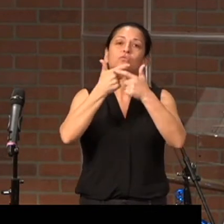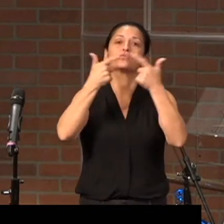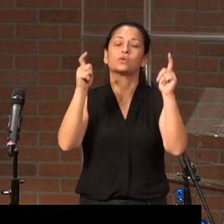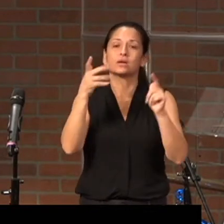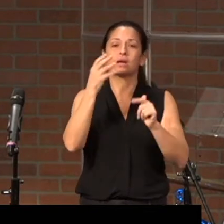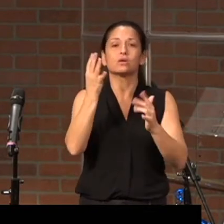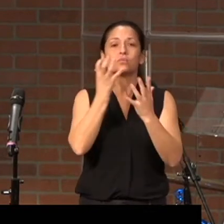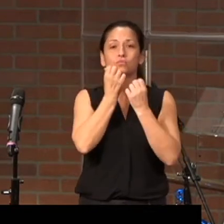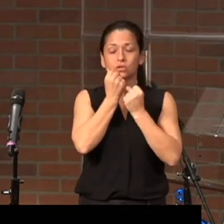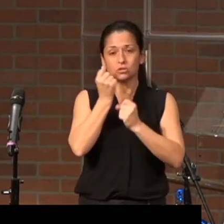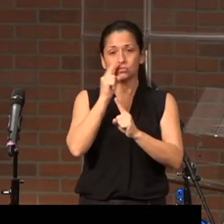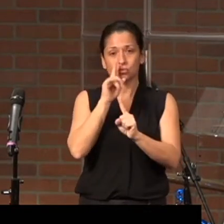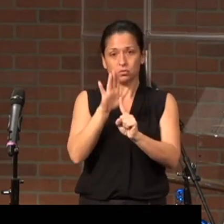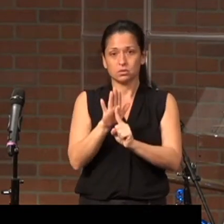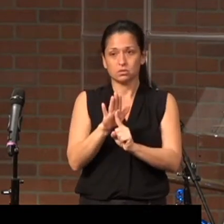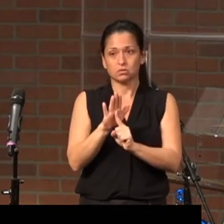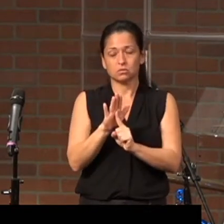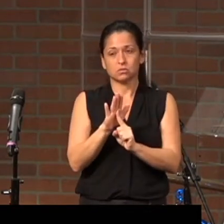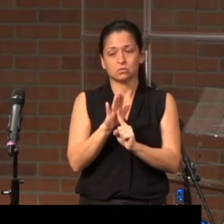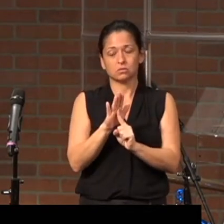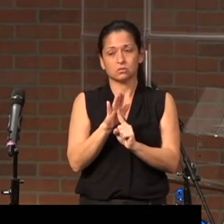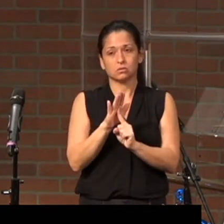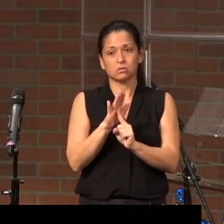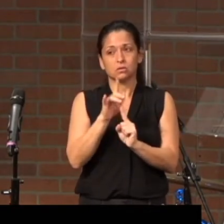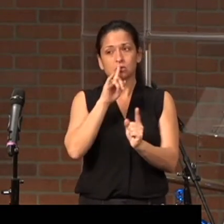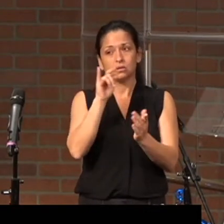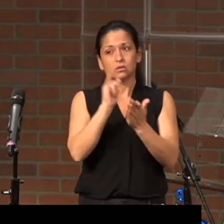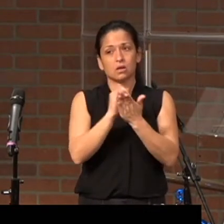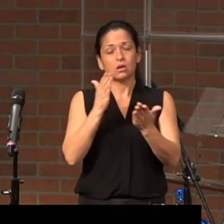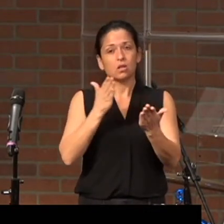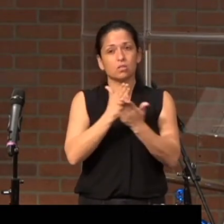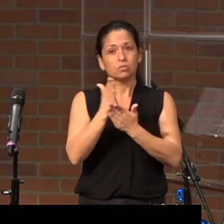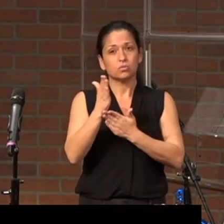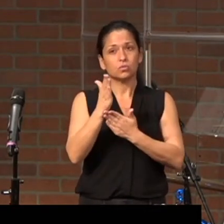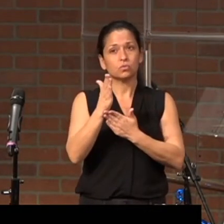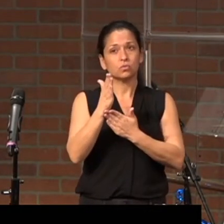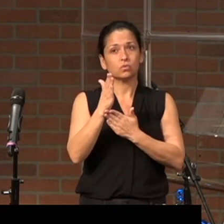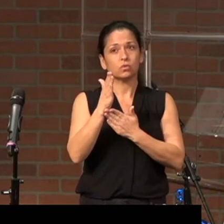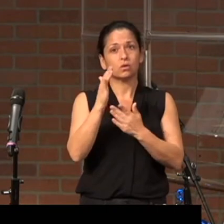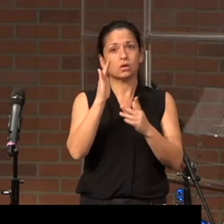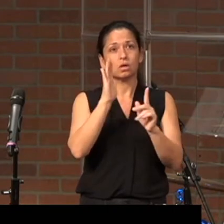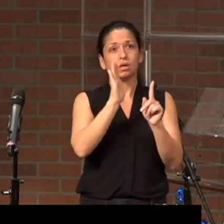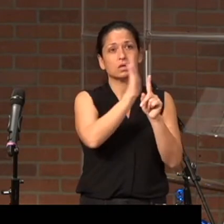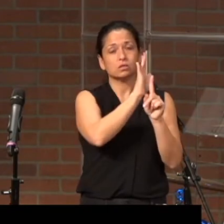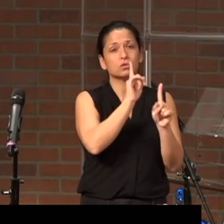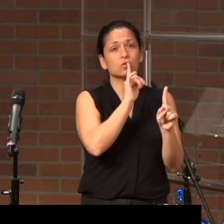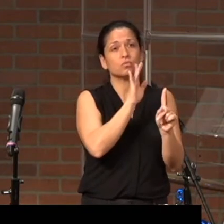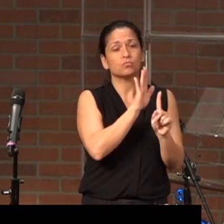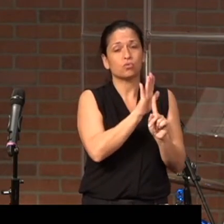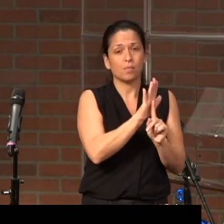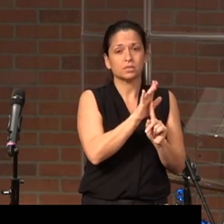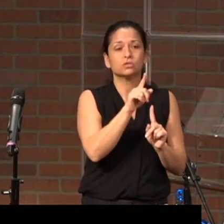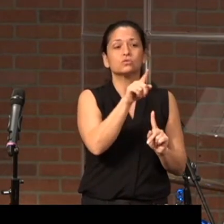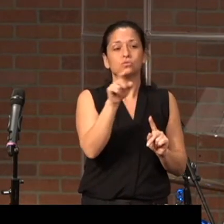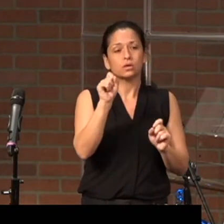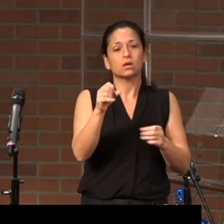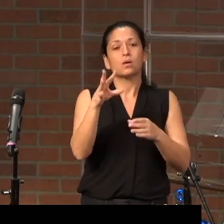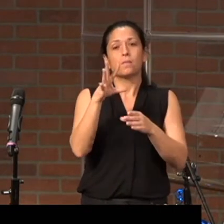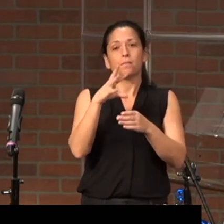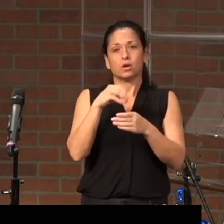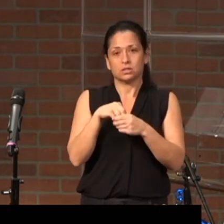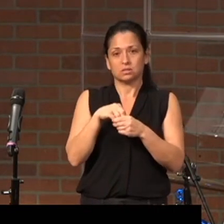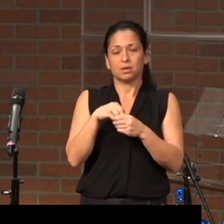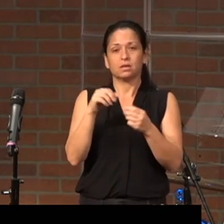precious promises. So that through them, you may participate in the divine nature.